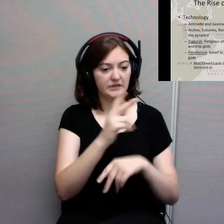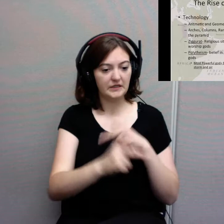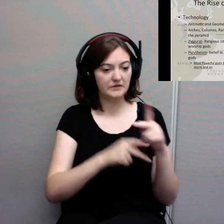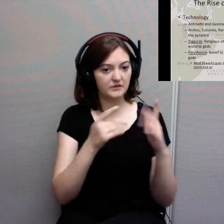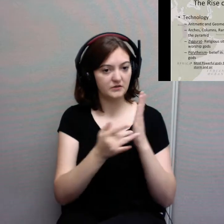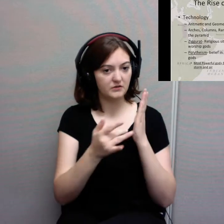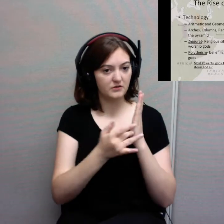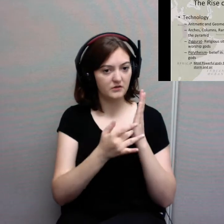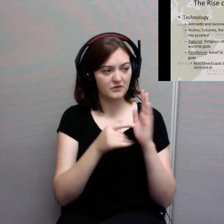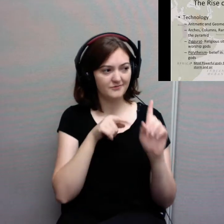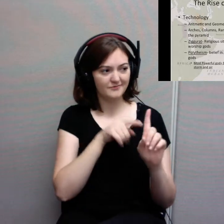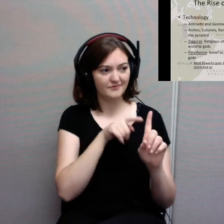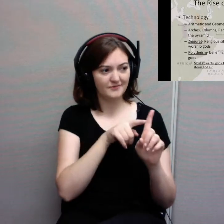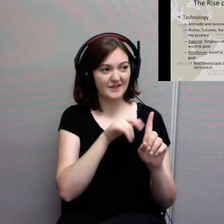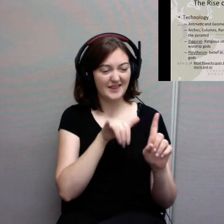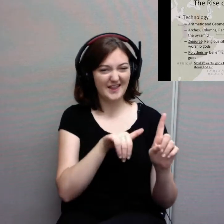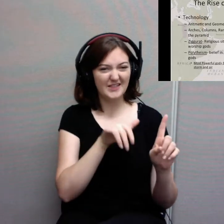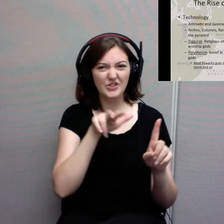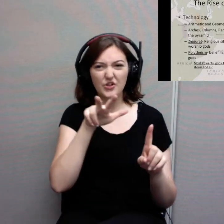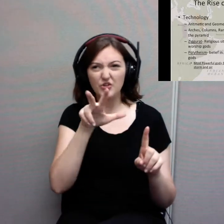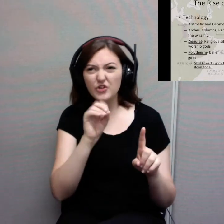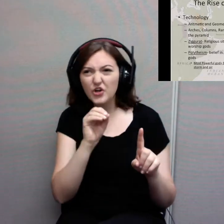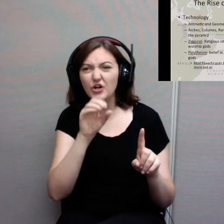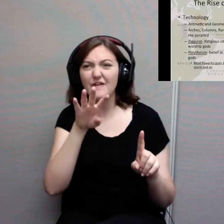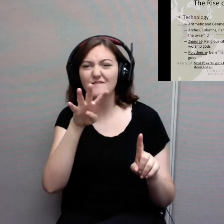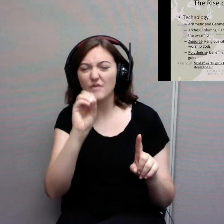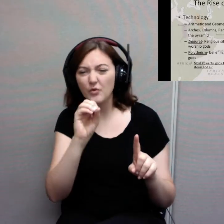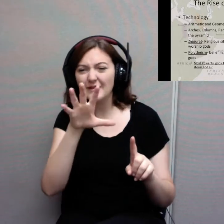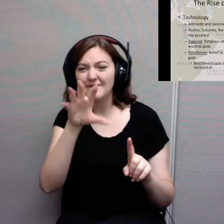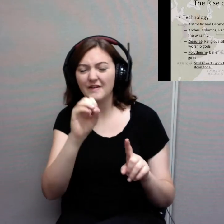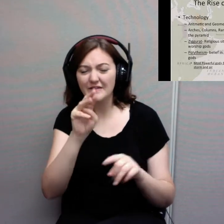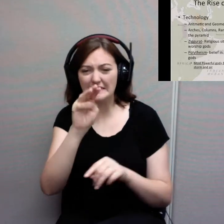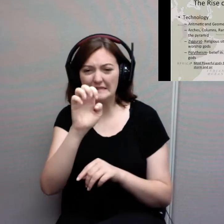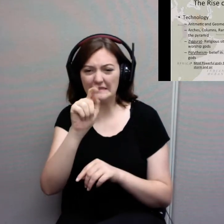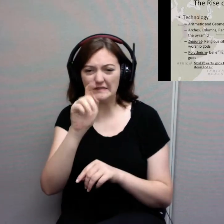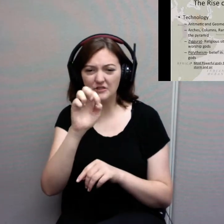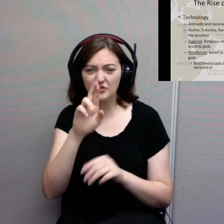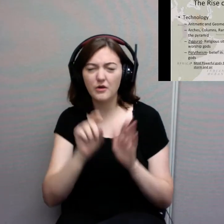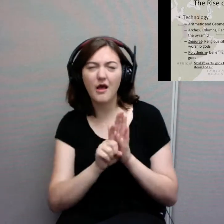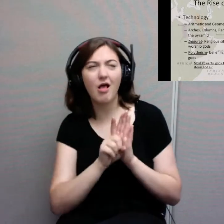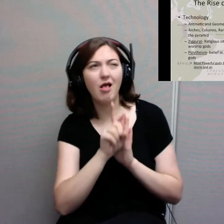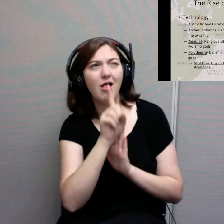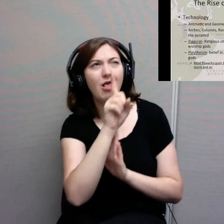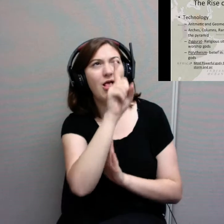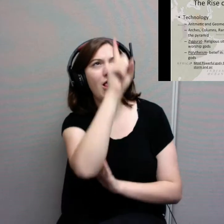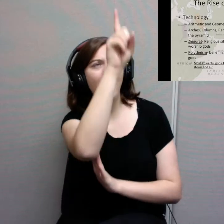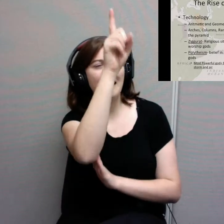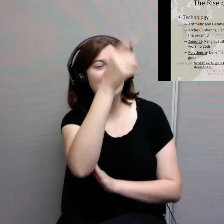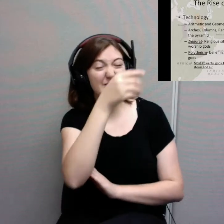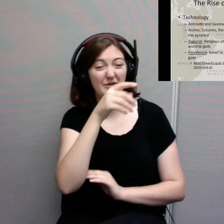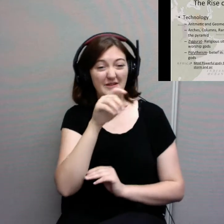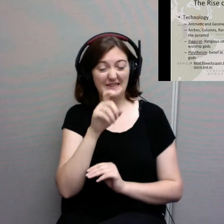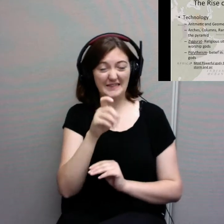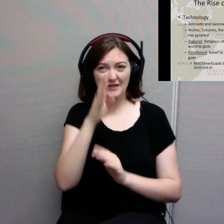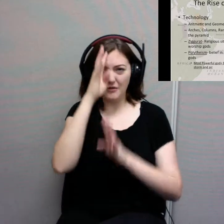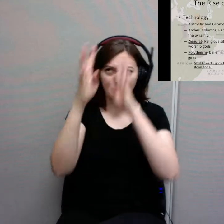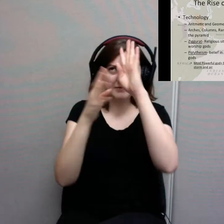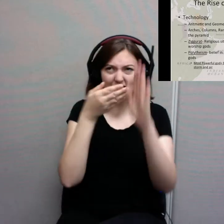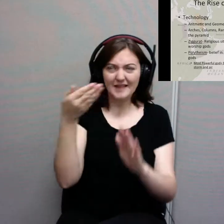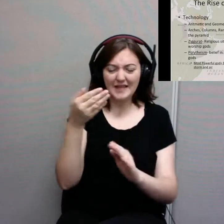40, 50 meters high. So you're going to need to create special materials to build that. You're going to need to create things like ramps to get